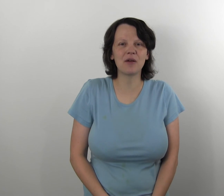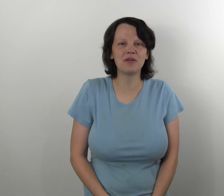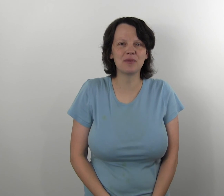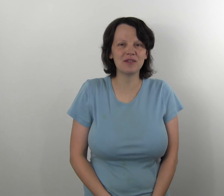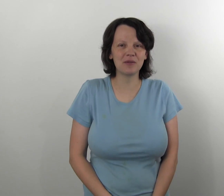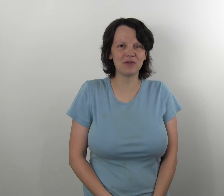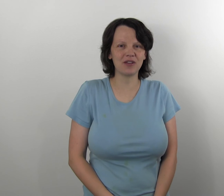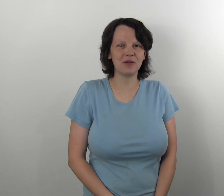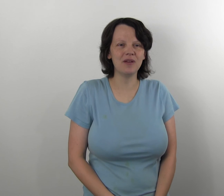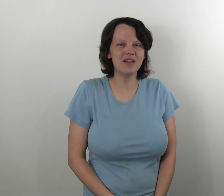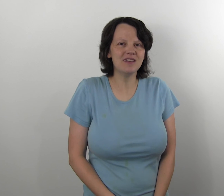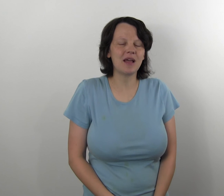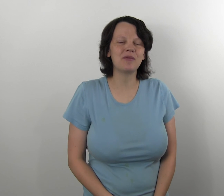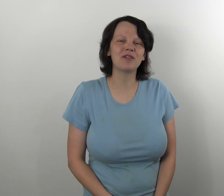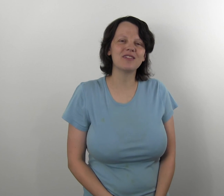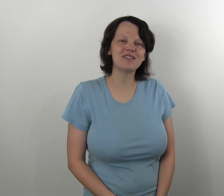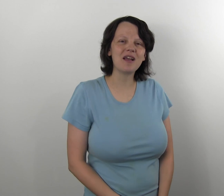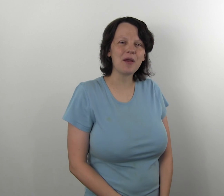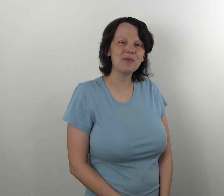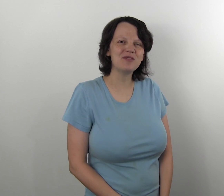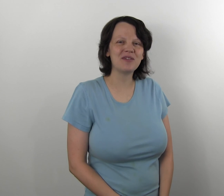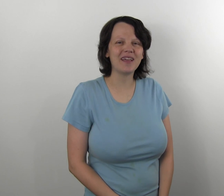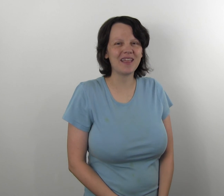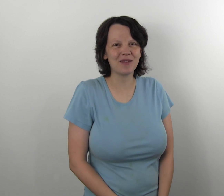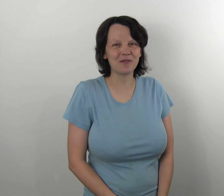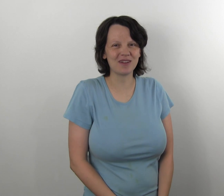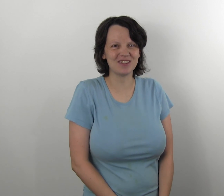-coded printable for you To help you learn this song, I hope you enjoy it Thank you for watching